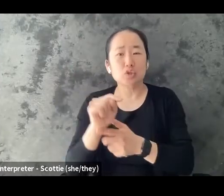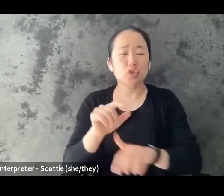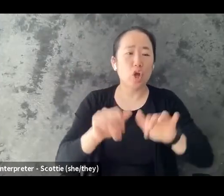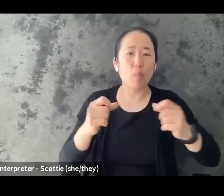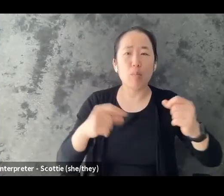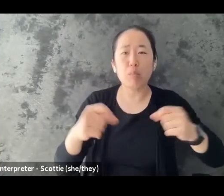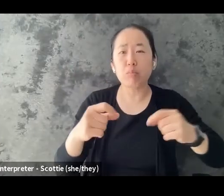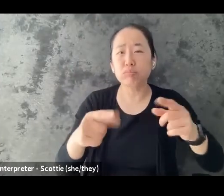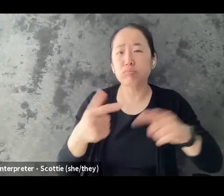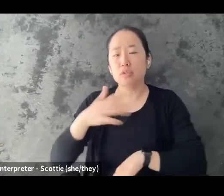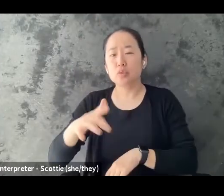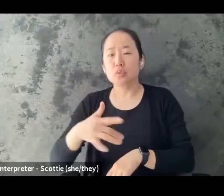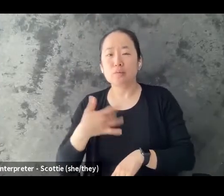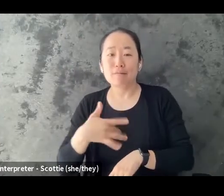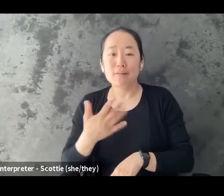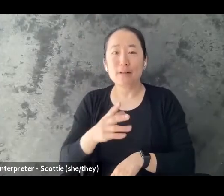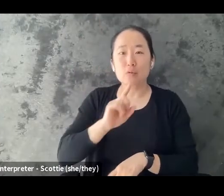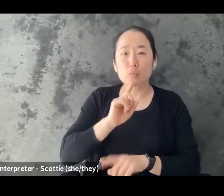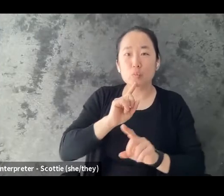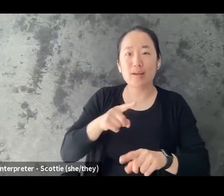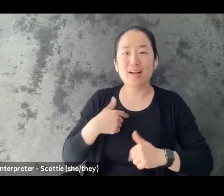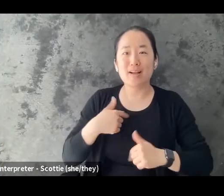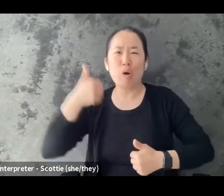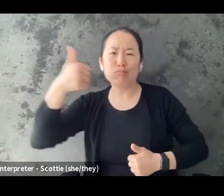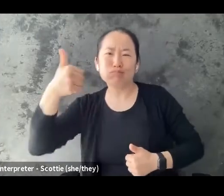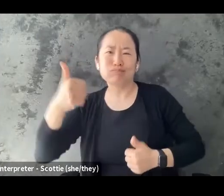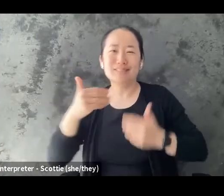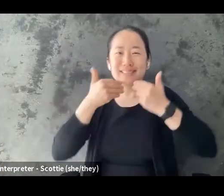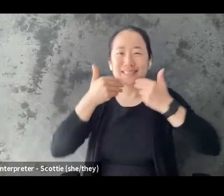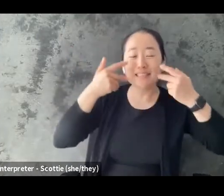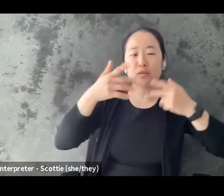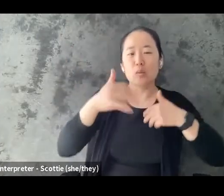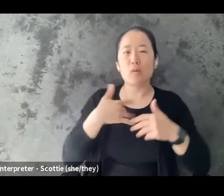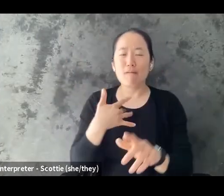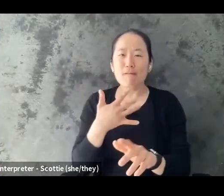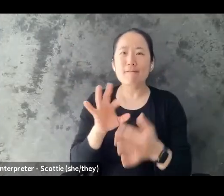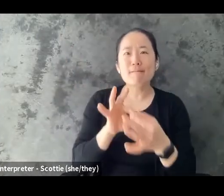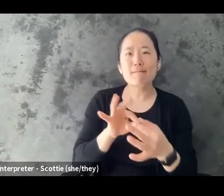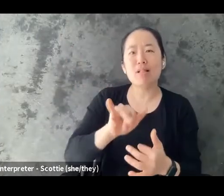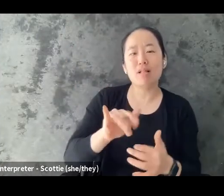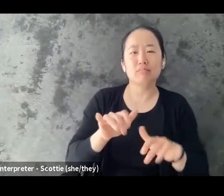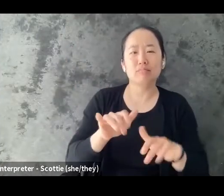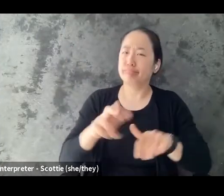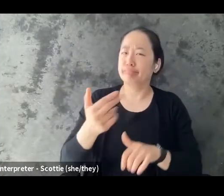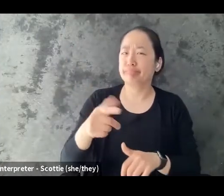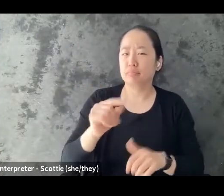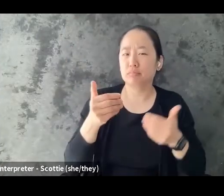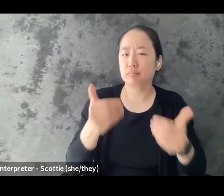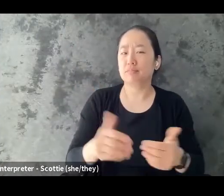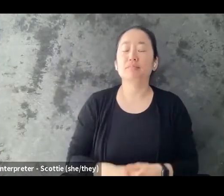reactions, maybe any suggestions that you have. Or if you do have any specific questions that you'd like for, you know, the